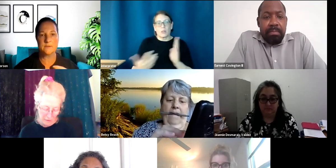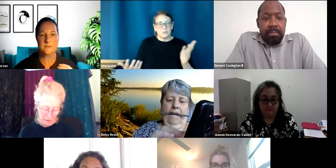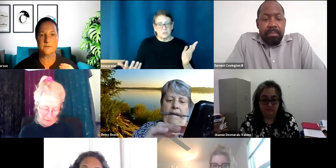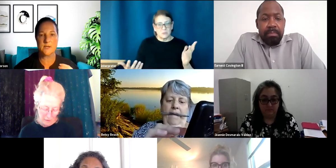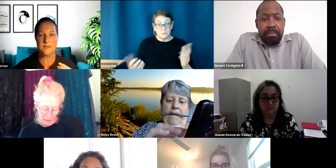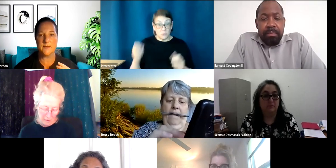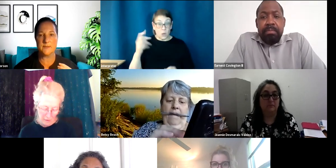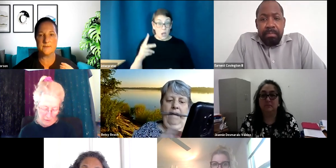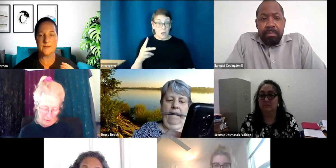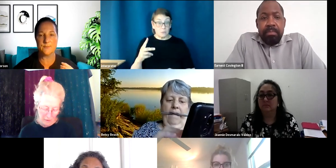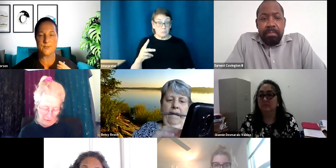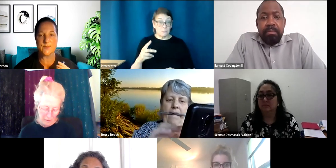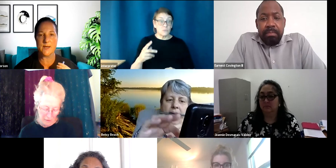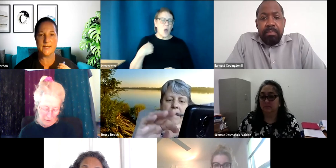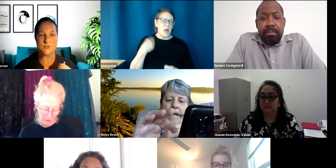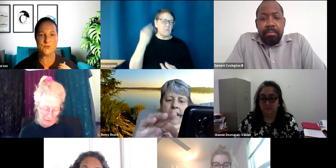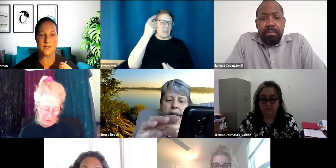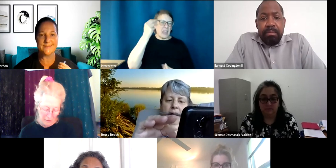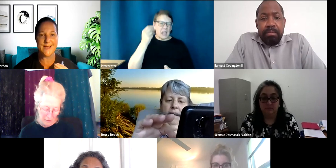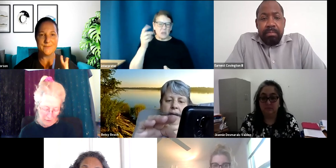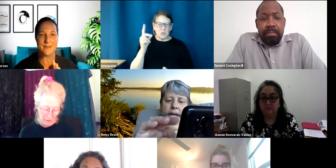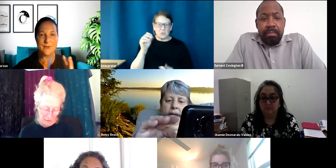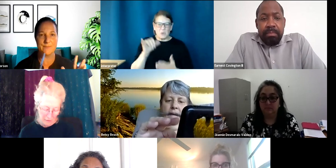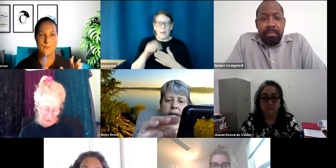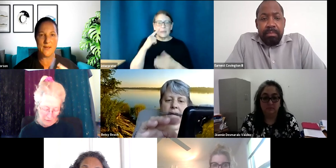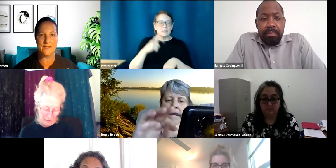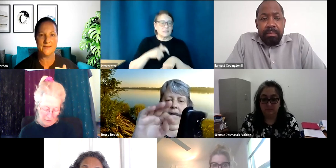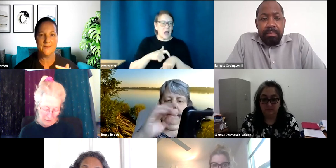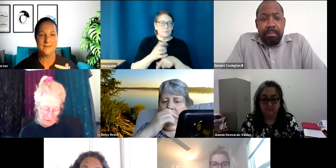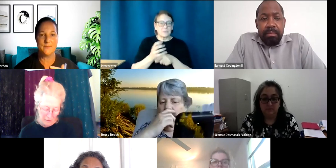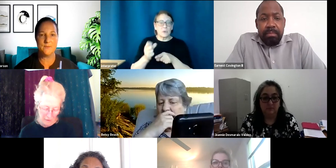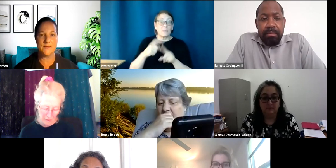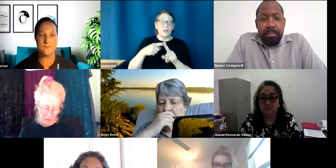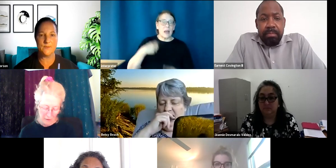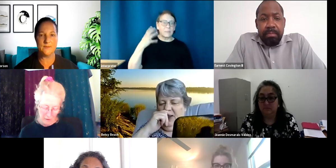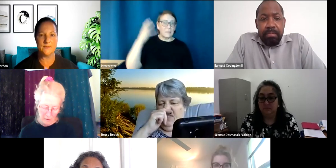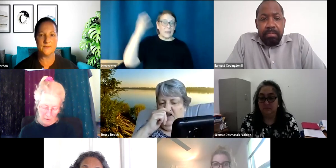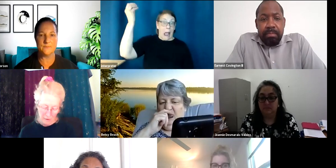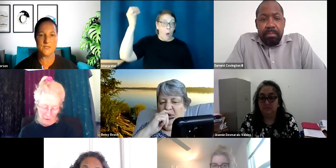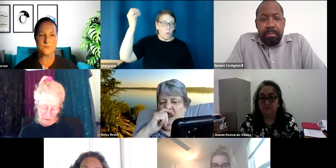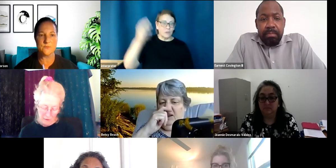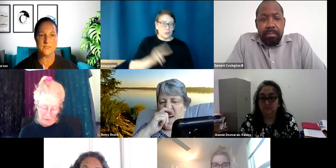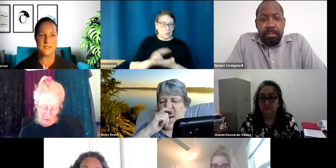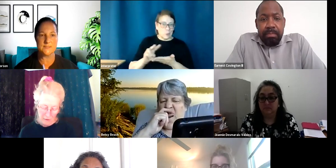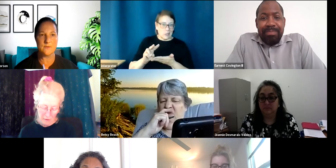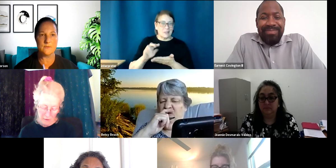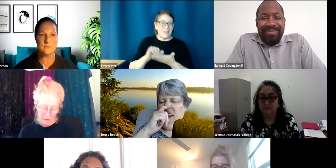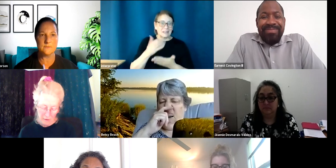there. So I was kind of thinking because we're kind of getting short on time and I'm going to be away that maybe that would be the best route. Does that sound